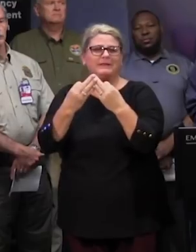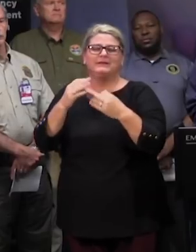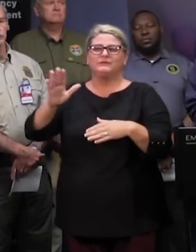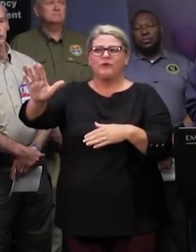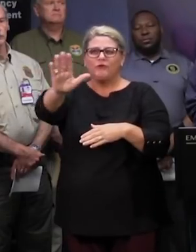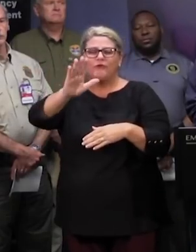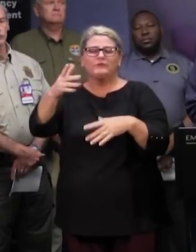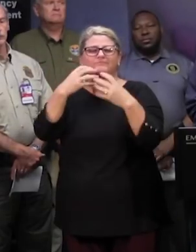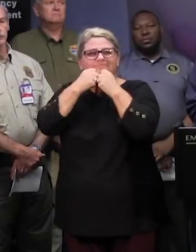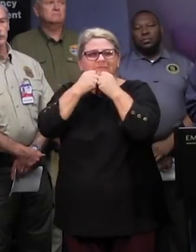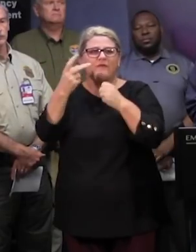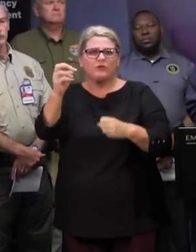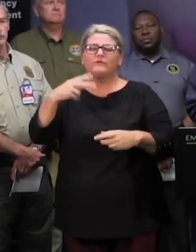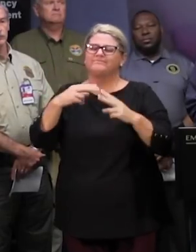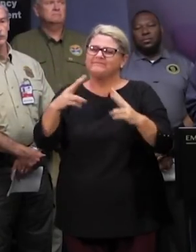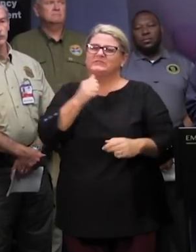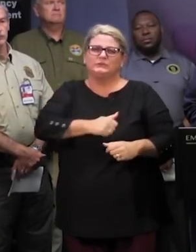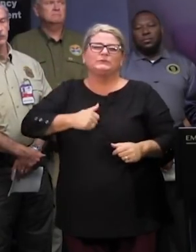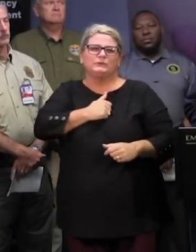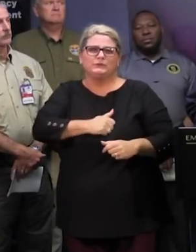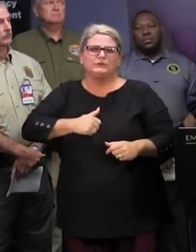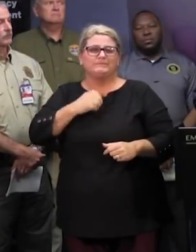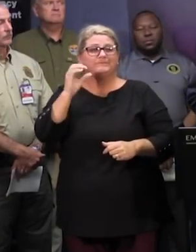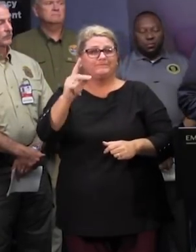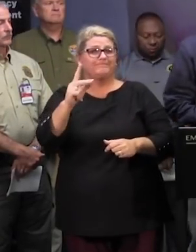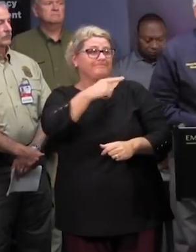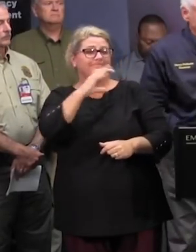ones and we're mighty sorry chaplain